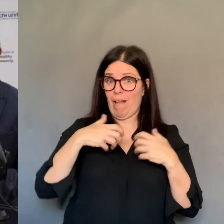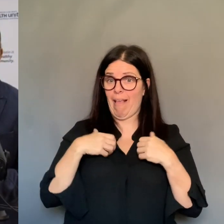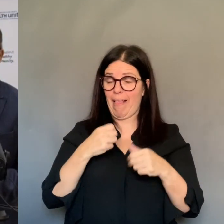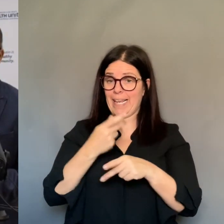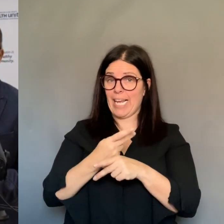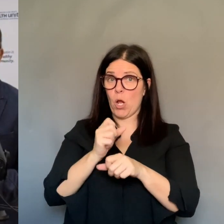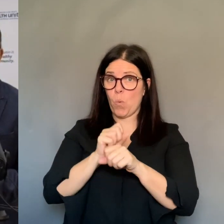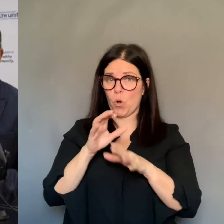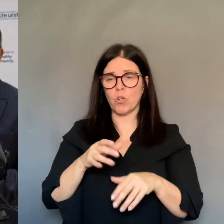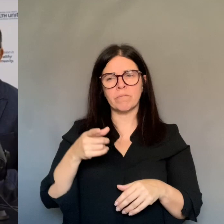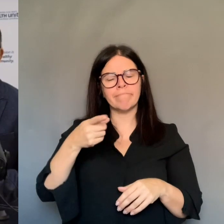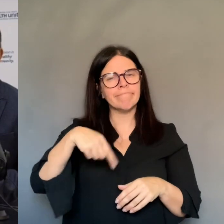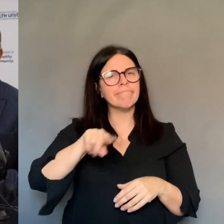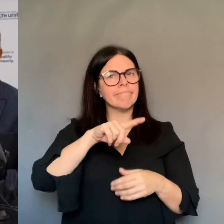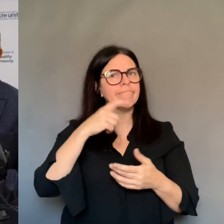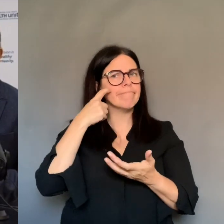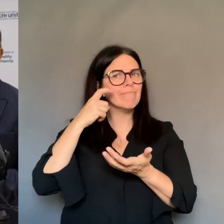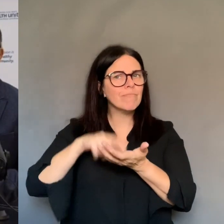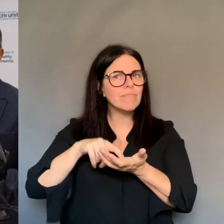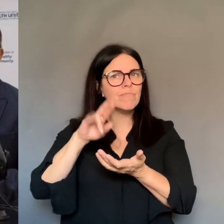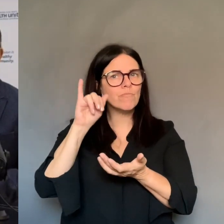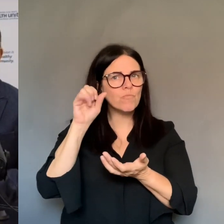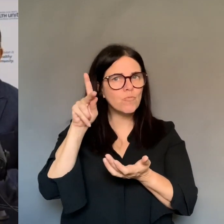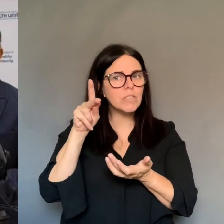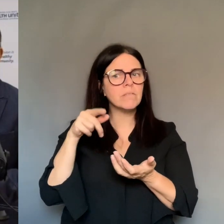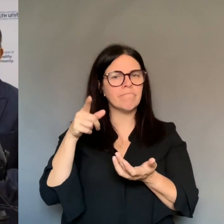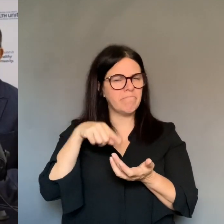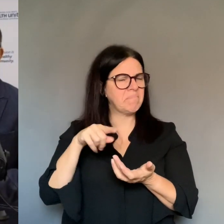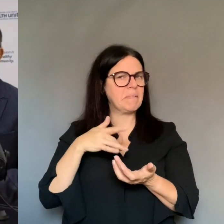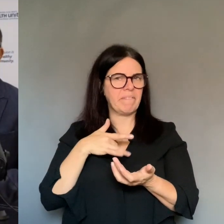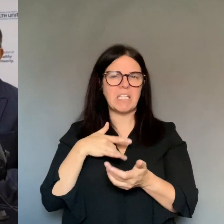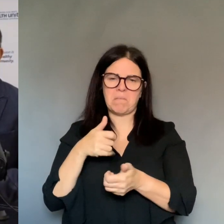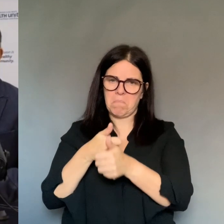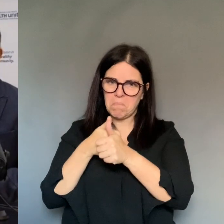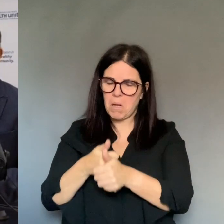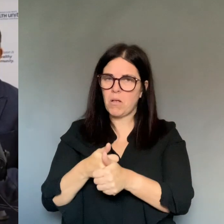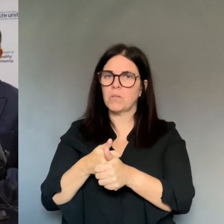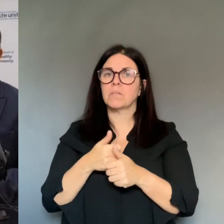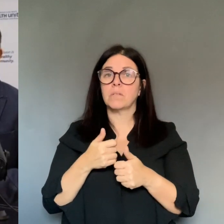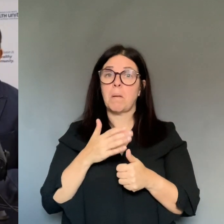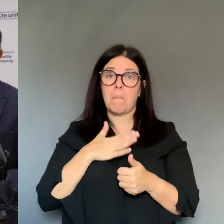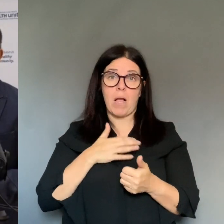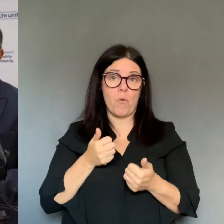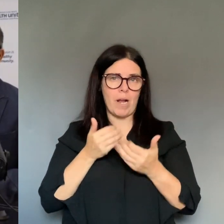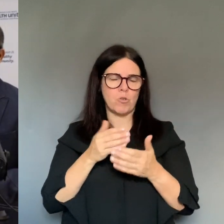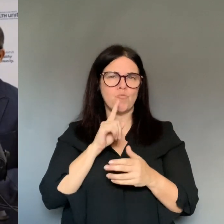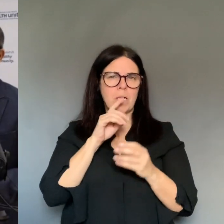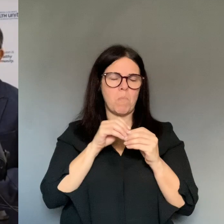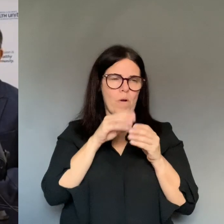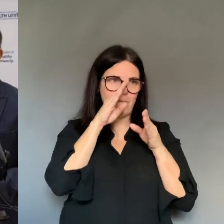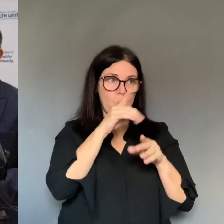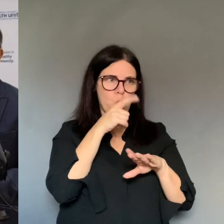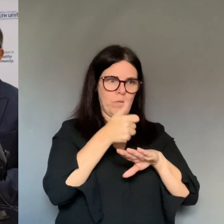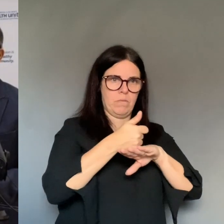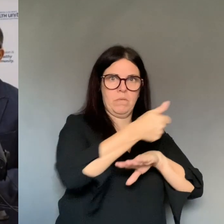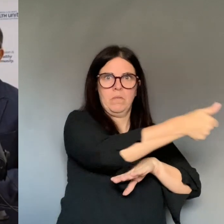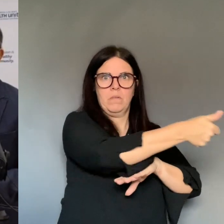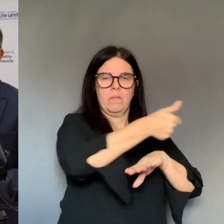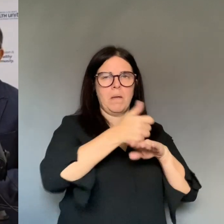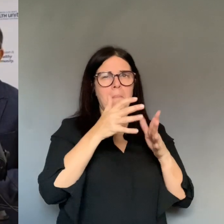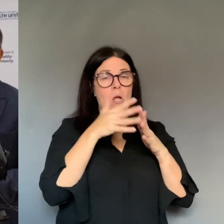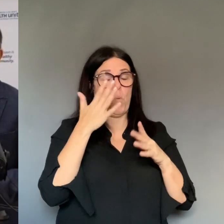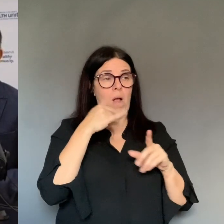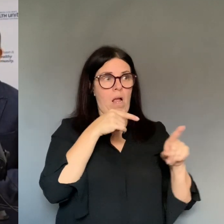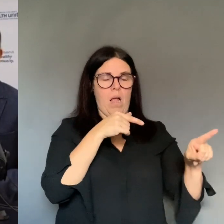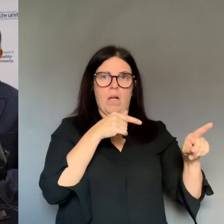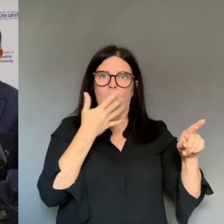Do you expect that number to increase at a more rapid rate? Absolutely, there are a number of people who are in that